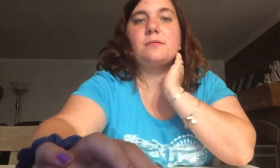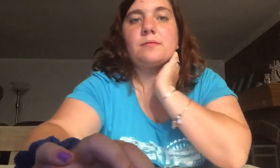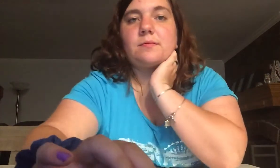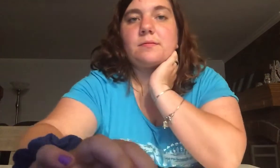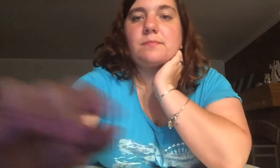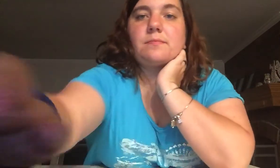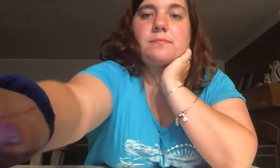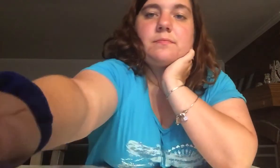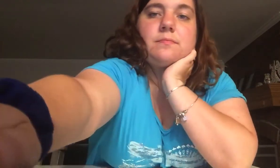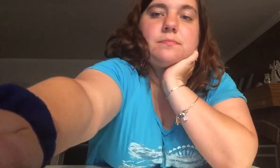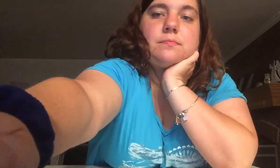I could not ask for more.